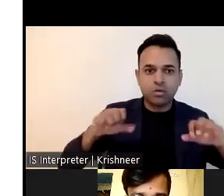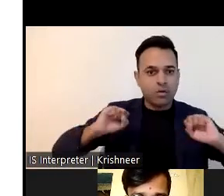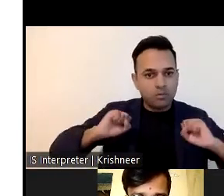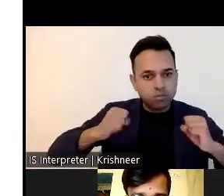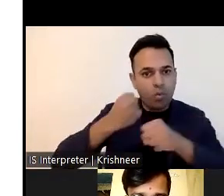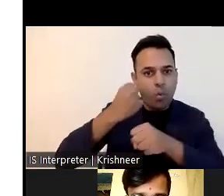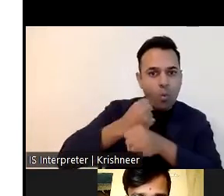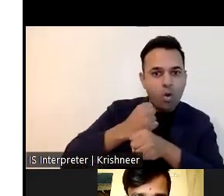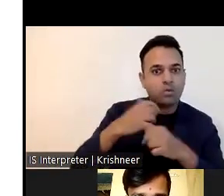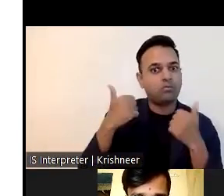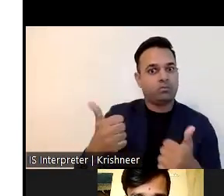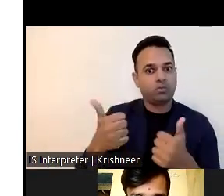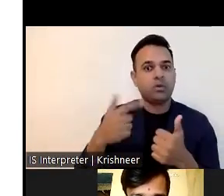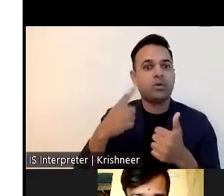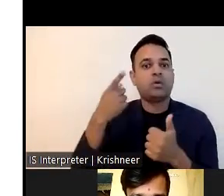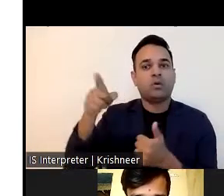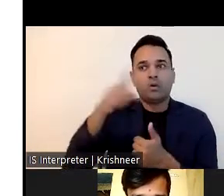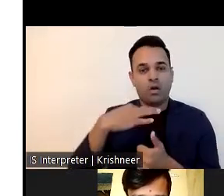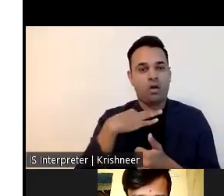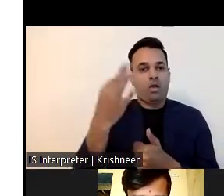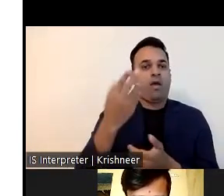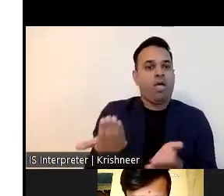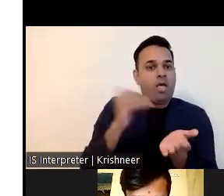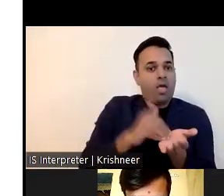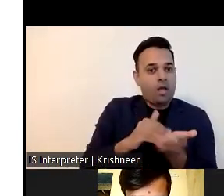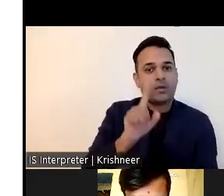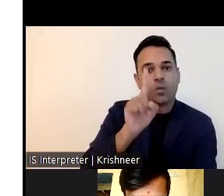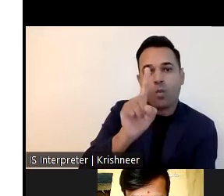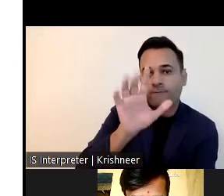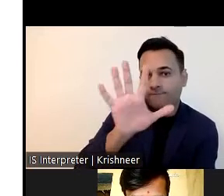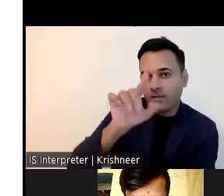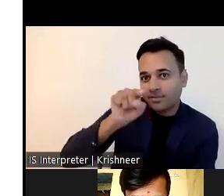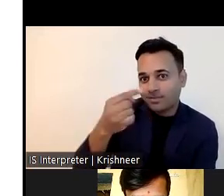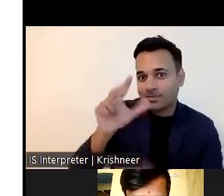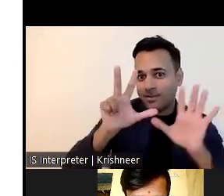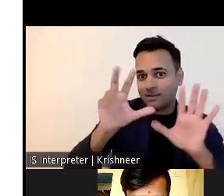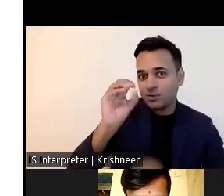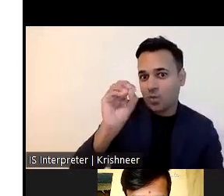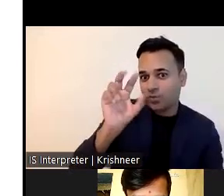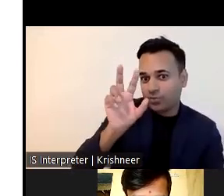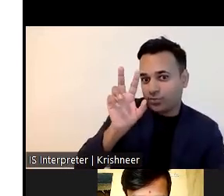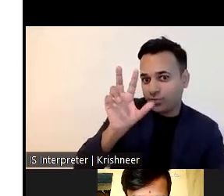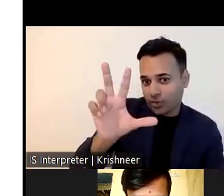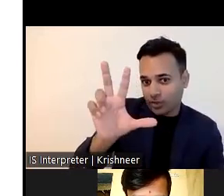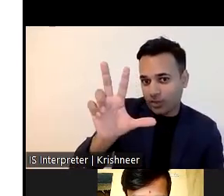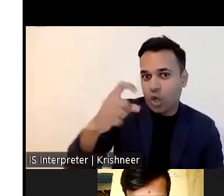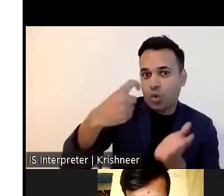and that I'm independently supporting the family. I would like to express my deepest thanks to Youth for Jobs for their support.